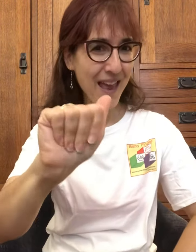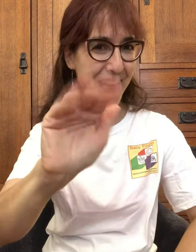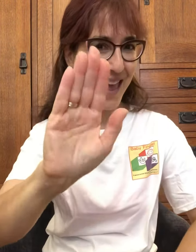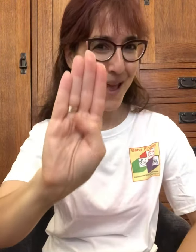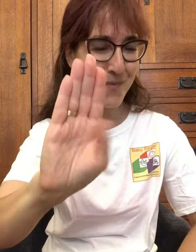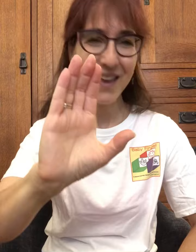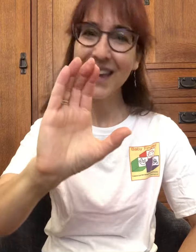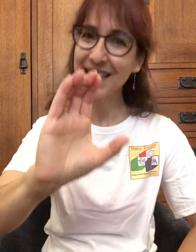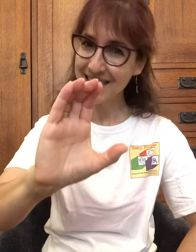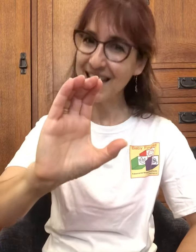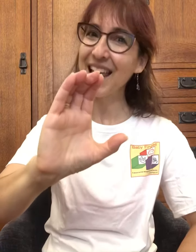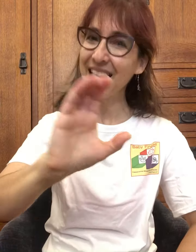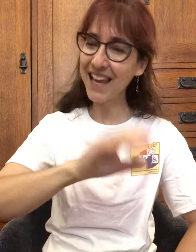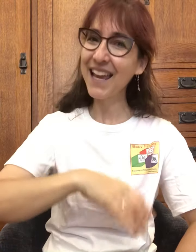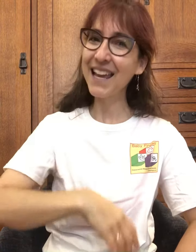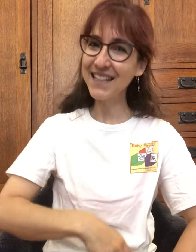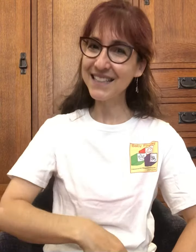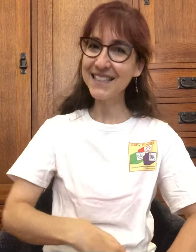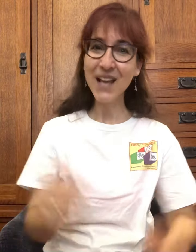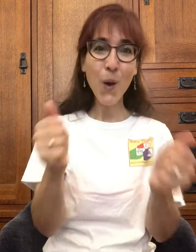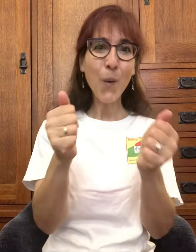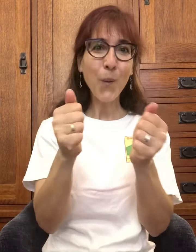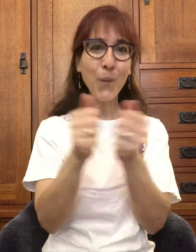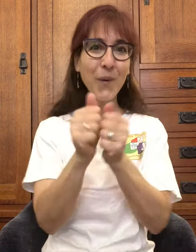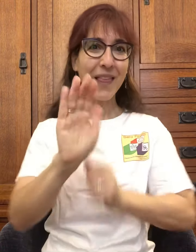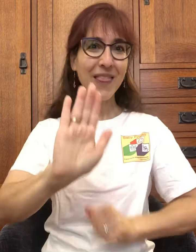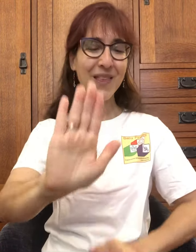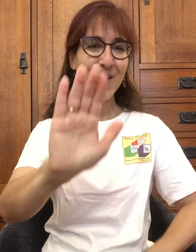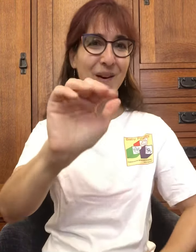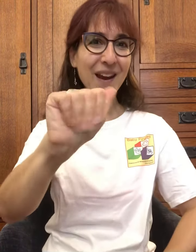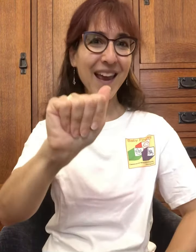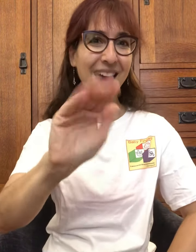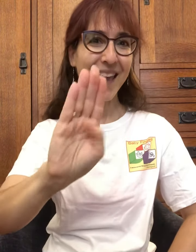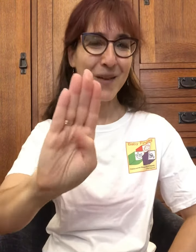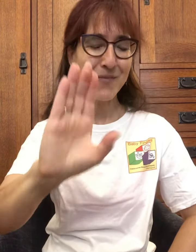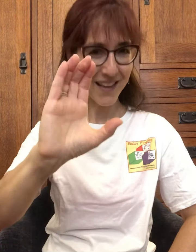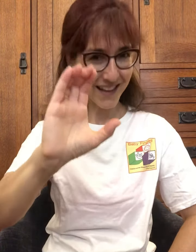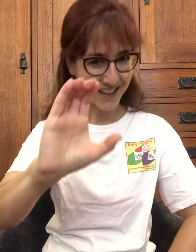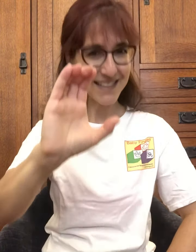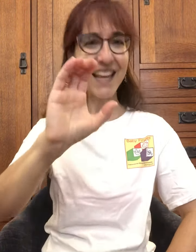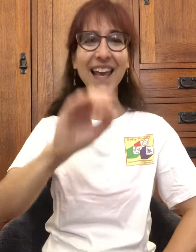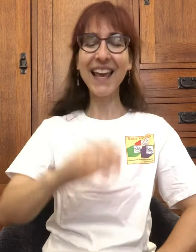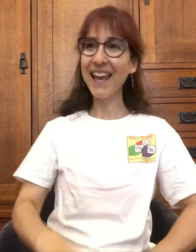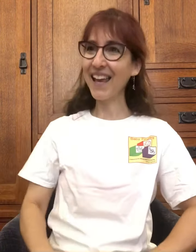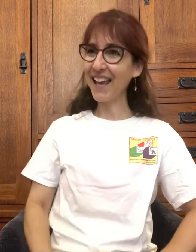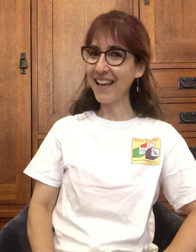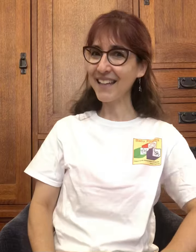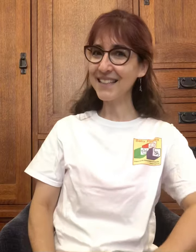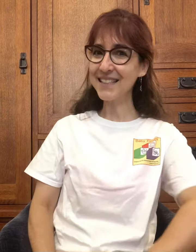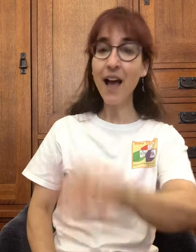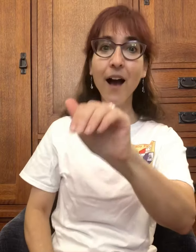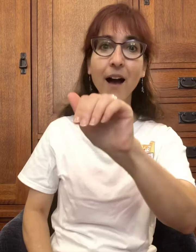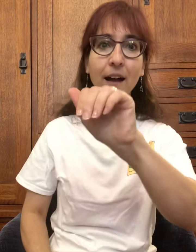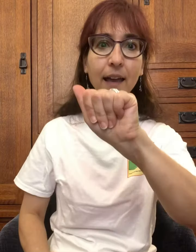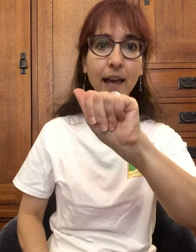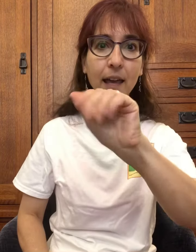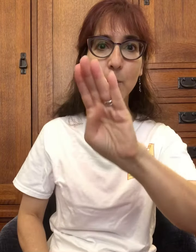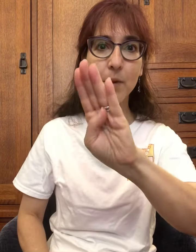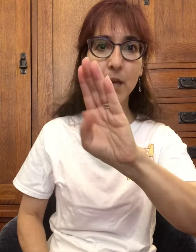ABCs. With your ABCs. A, B,